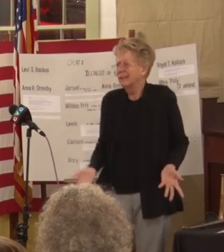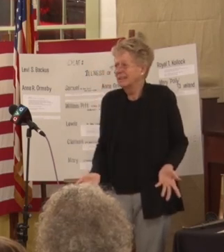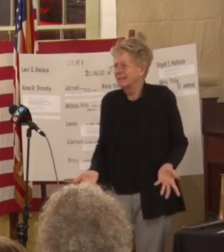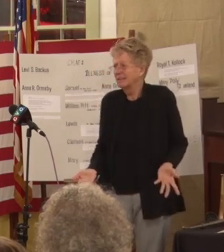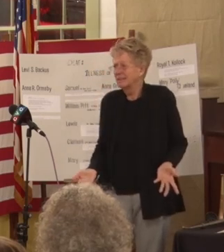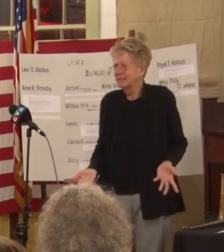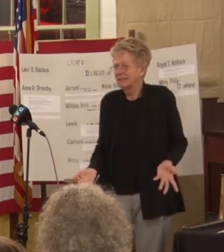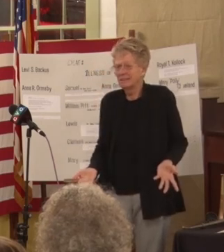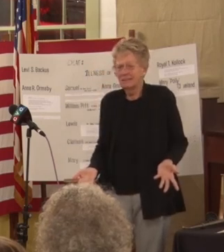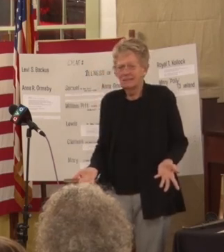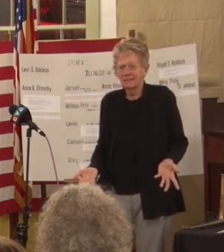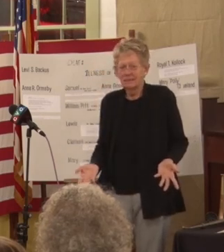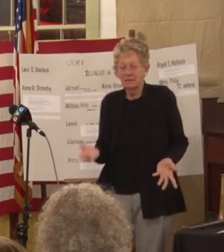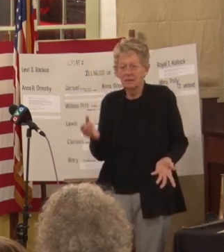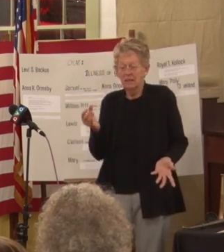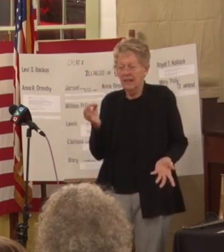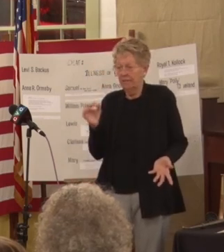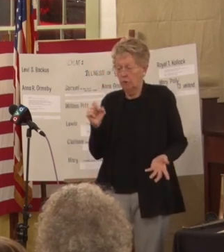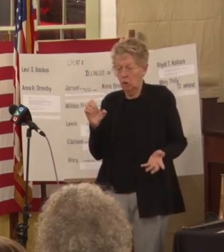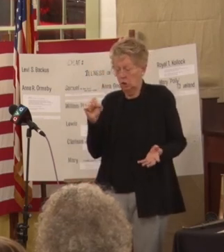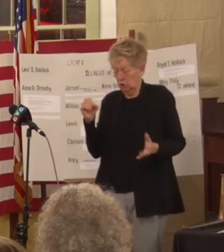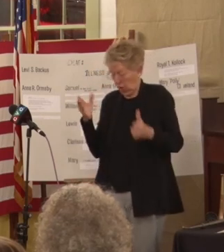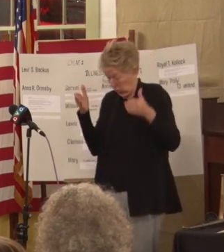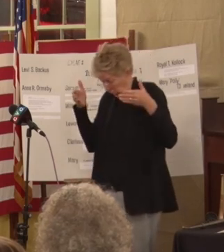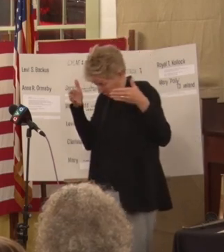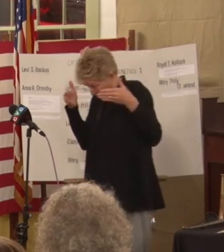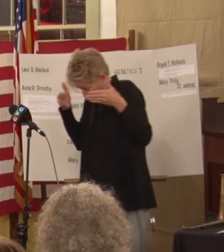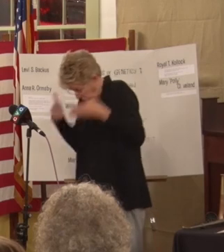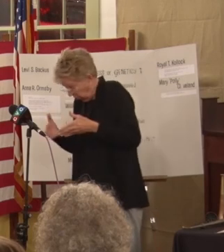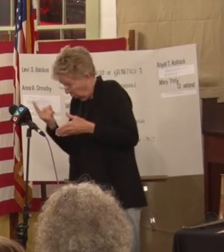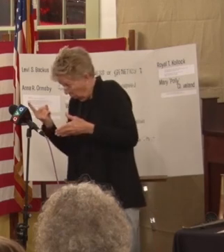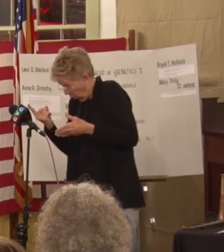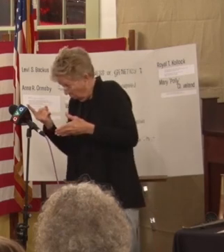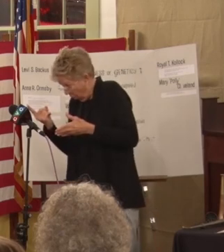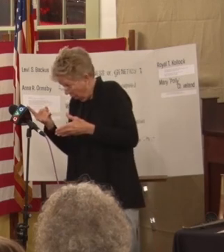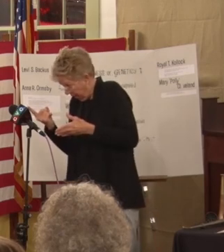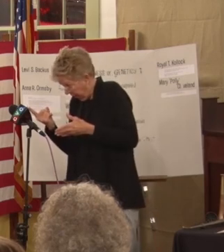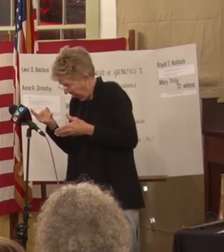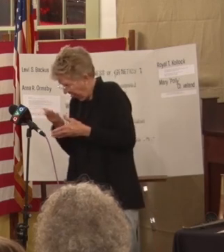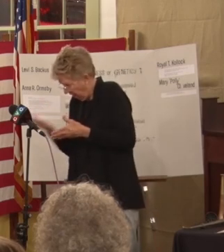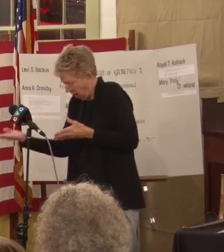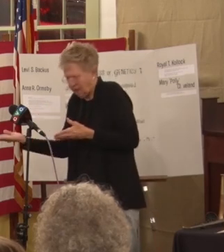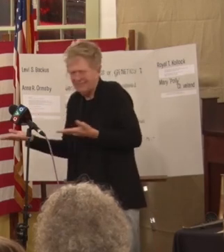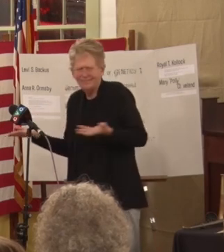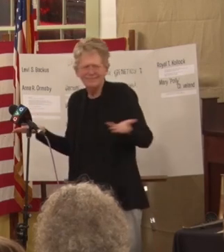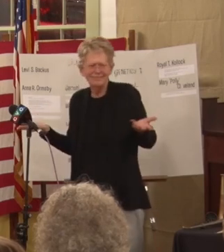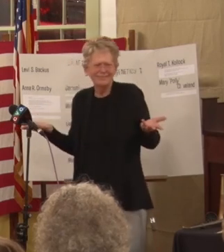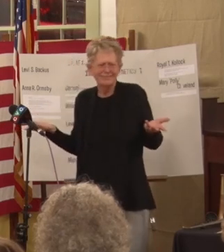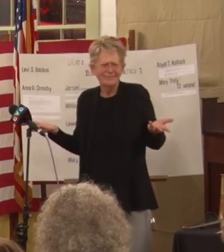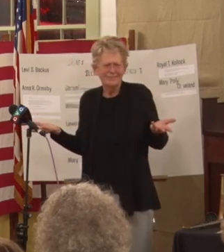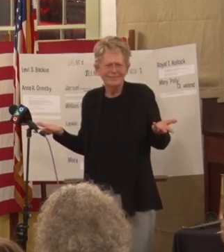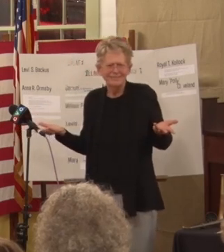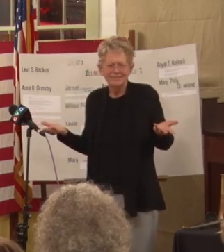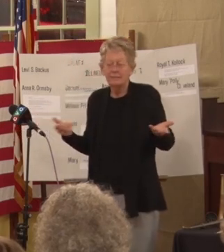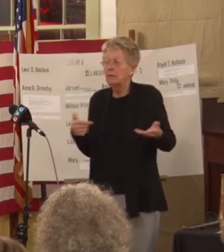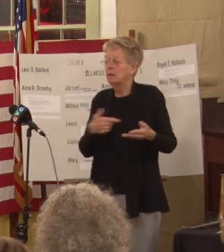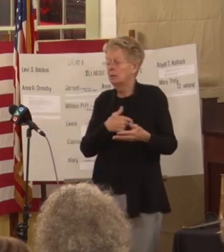know but if you're so focused in on one track we got a lot of the